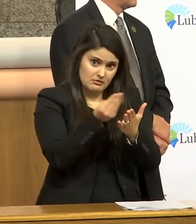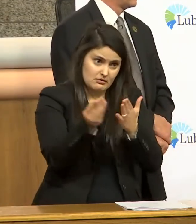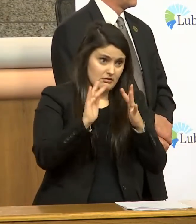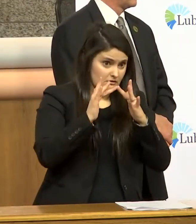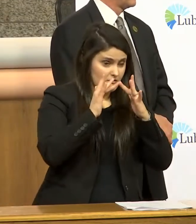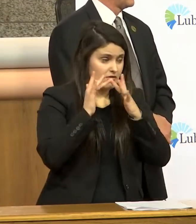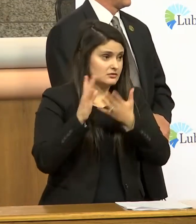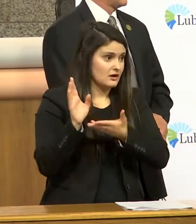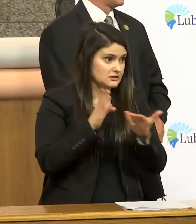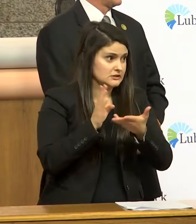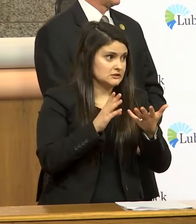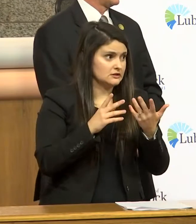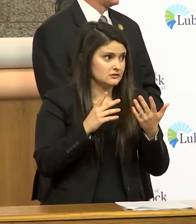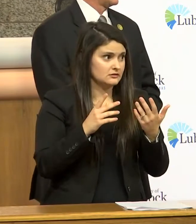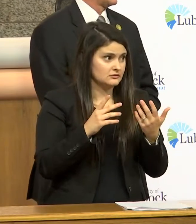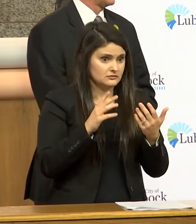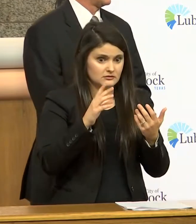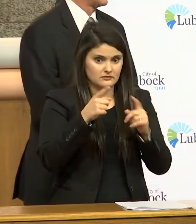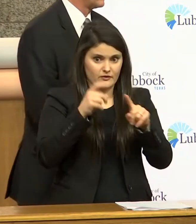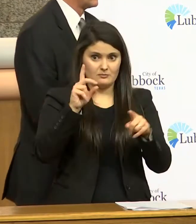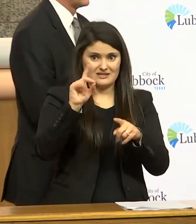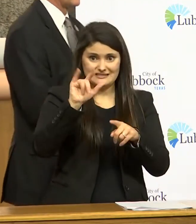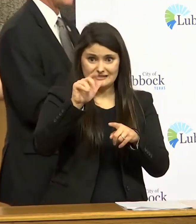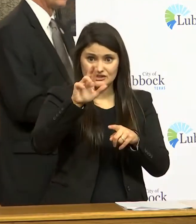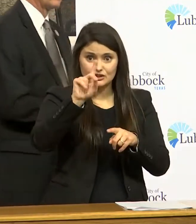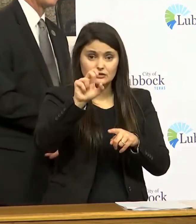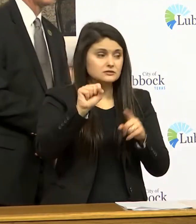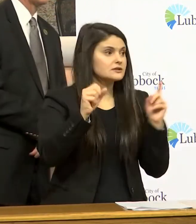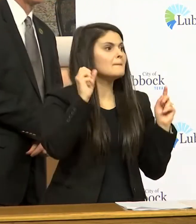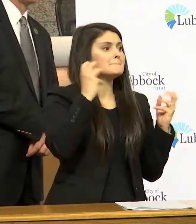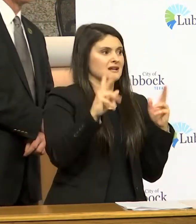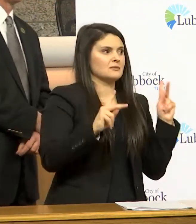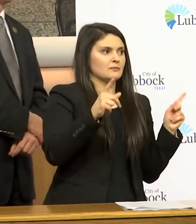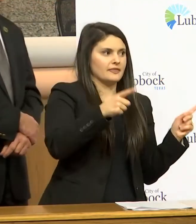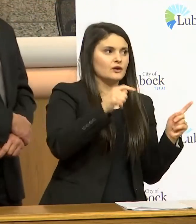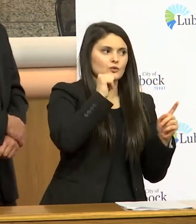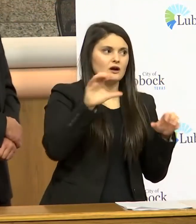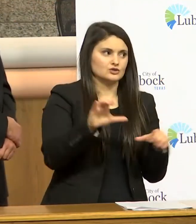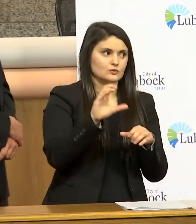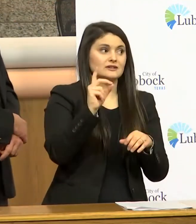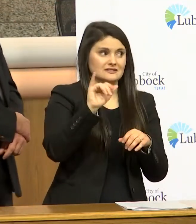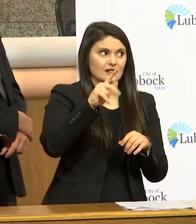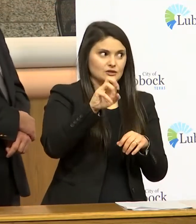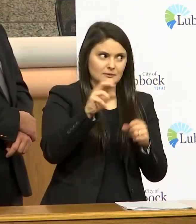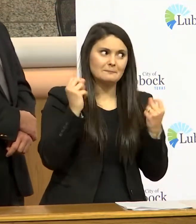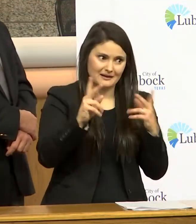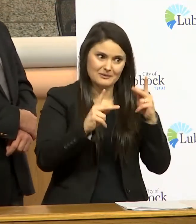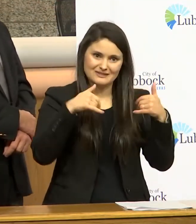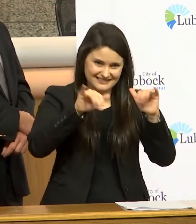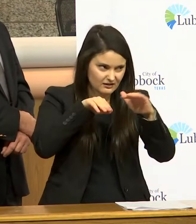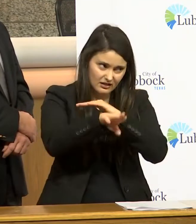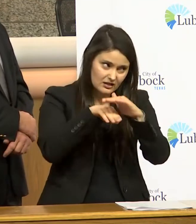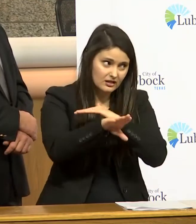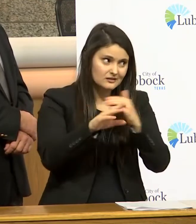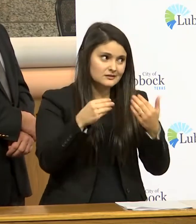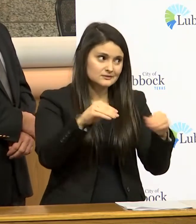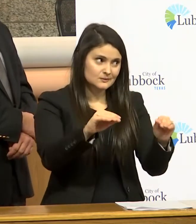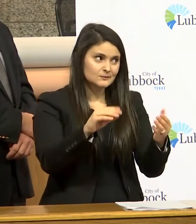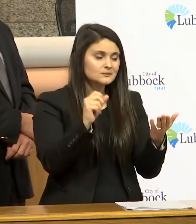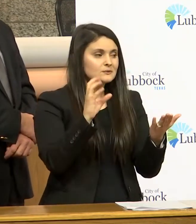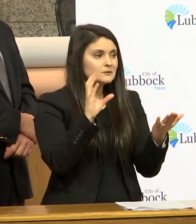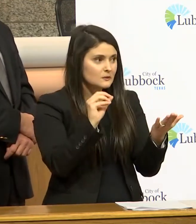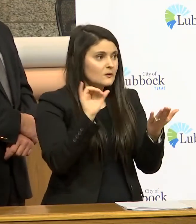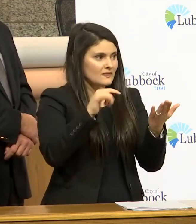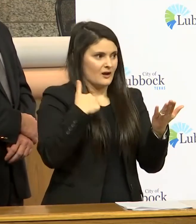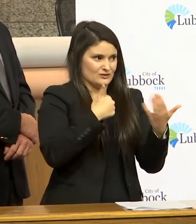of online deliveries that were going straight to dillard's and they have a lot of people there that are not doing online that are in the stores and the i mean that